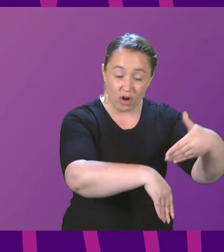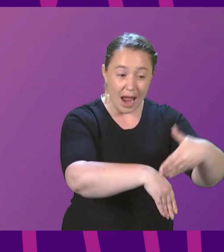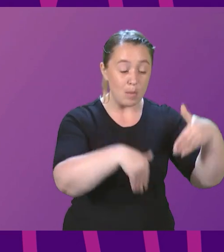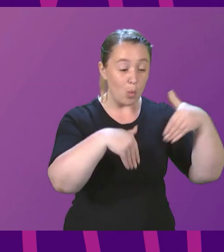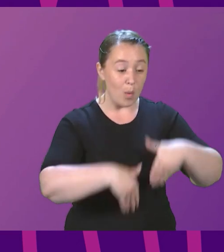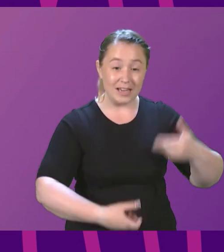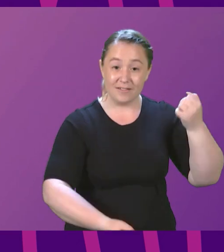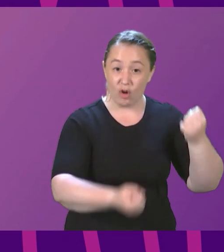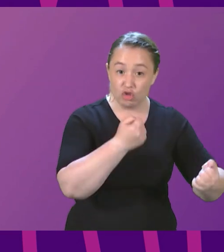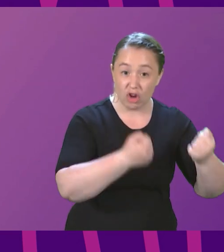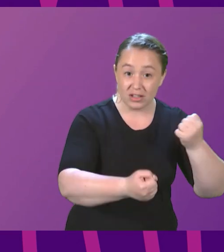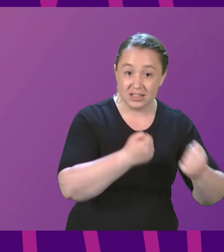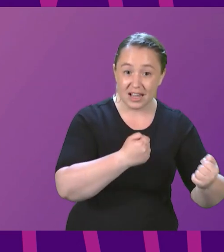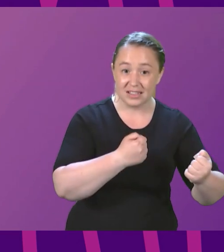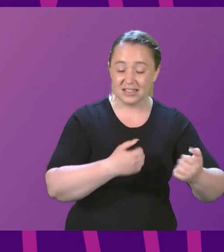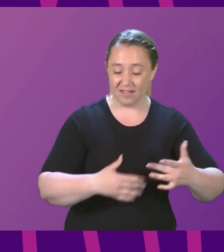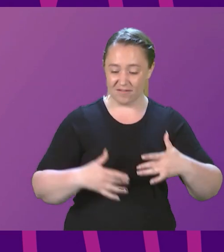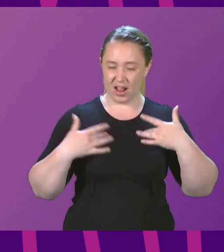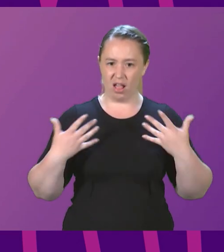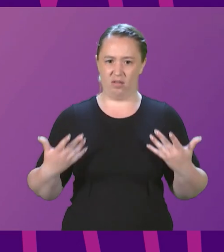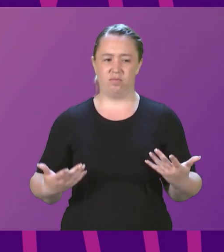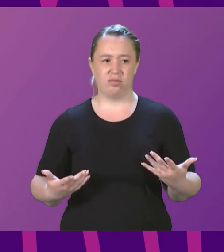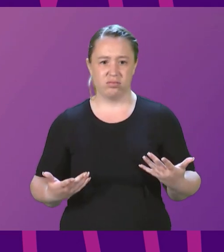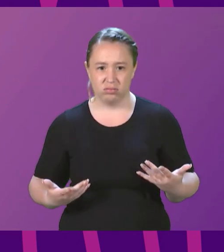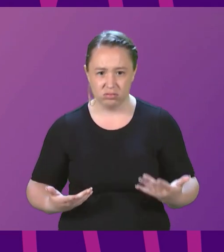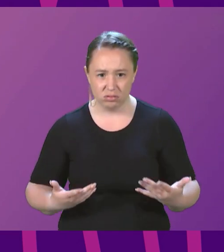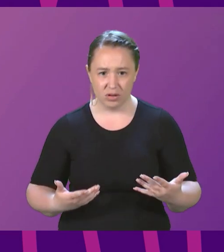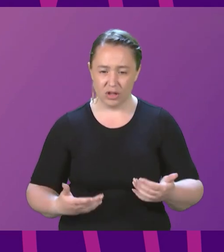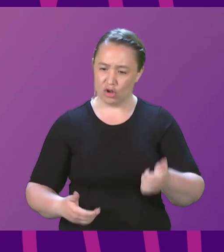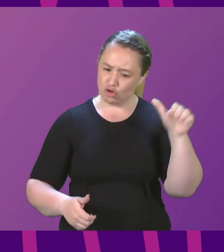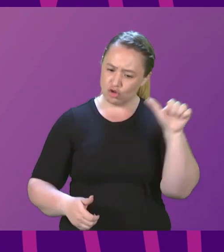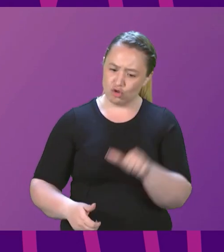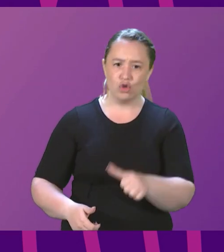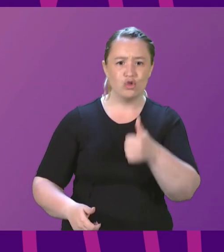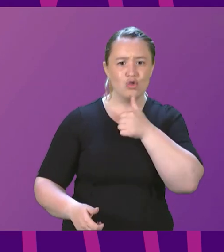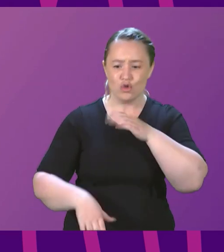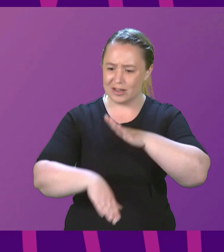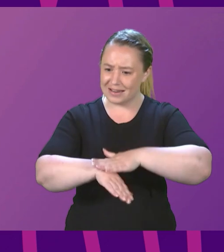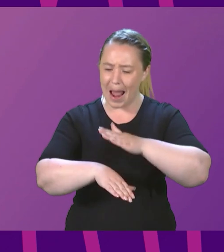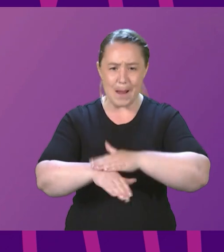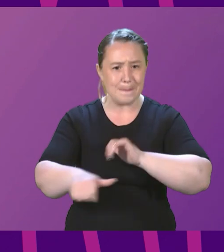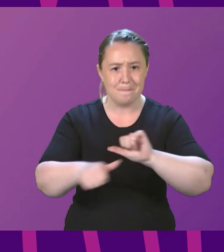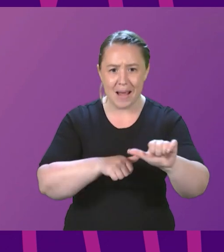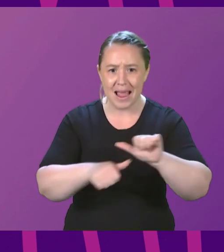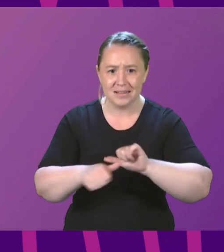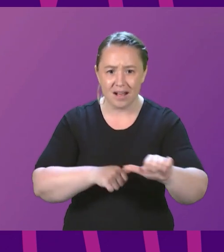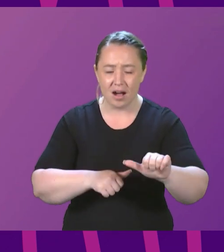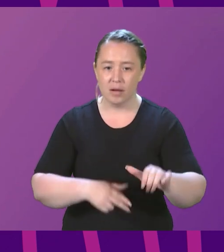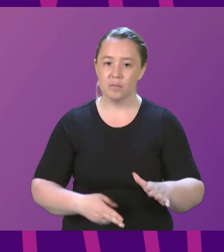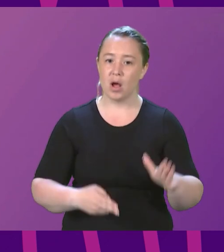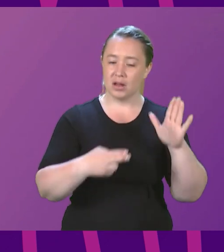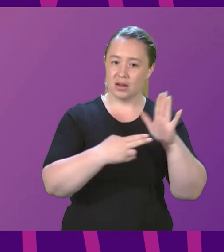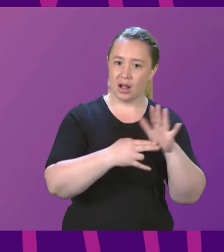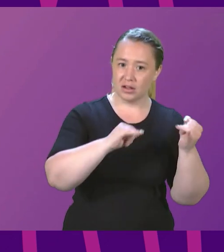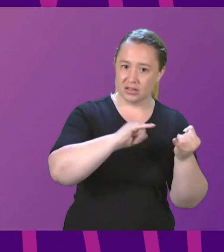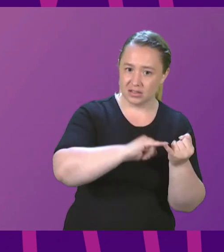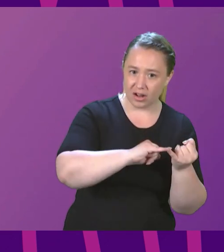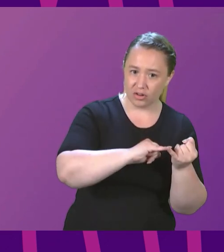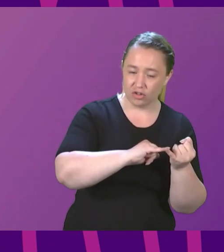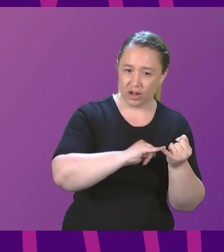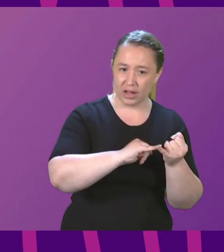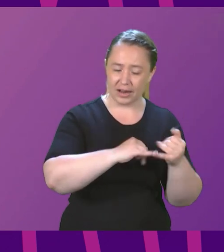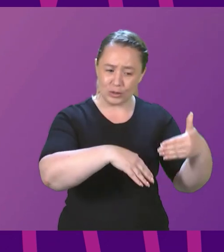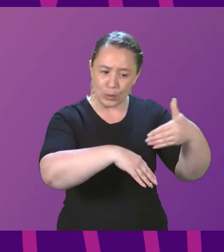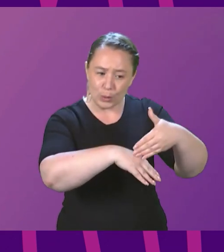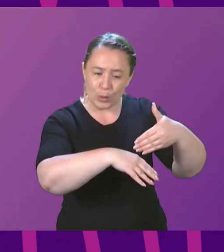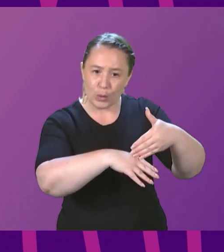think of better uses for our time. Presiding officer, the first minister is putting disquiet in her party ahead